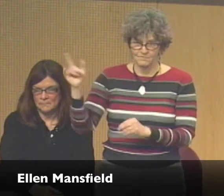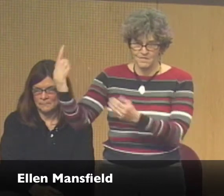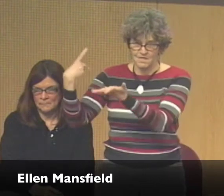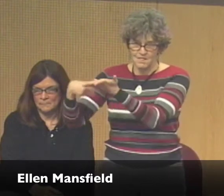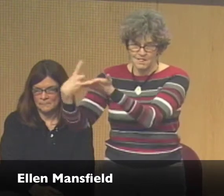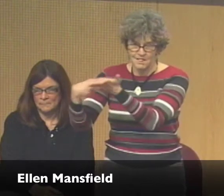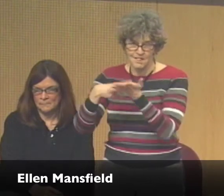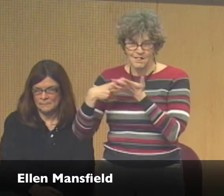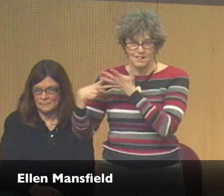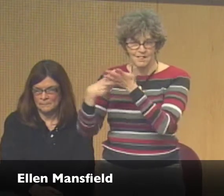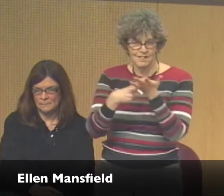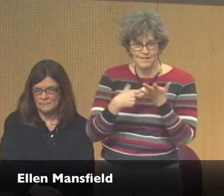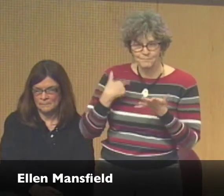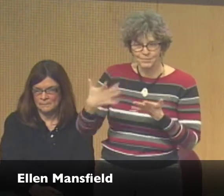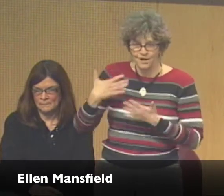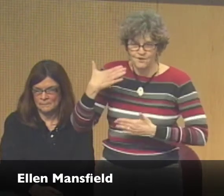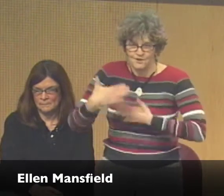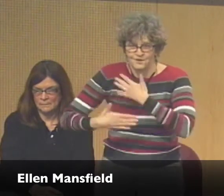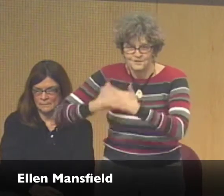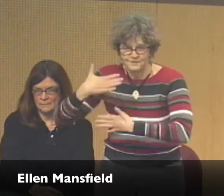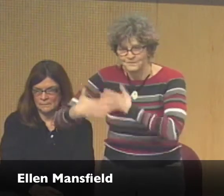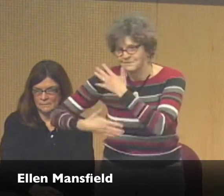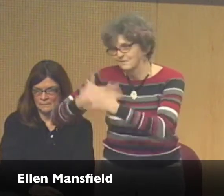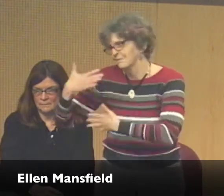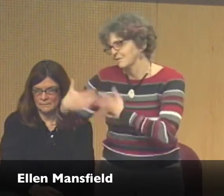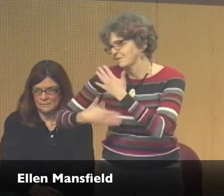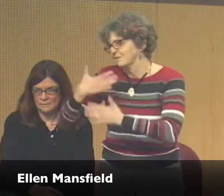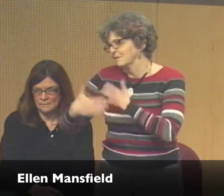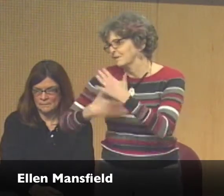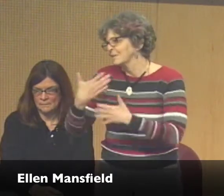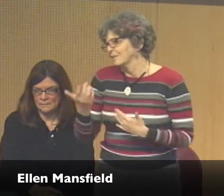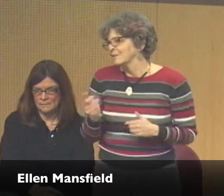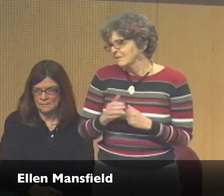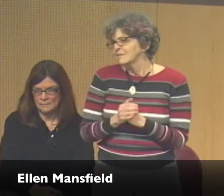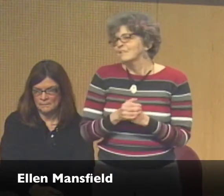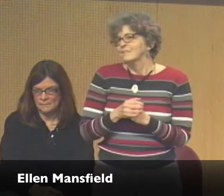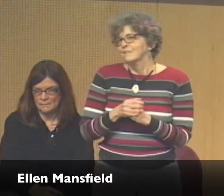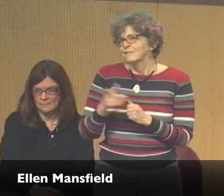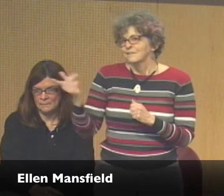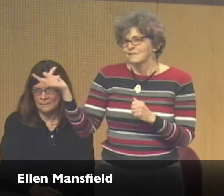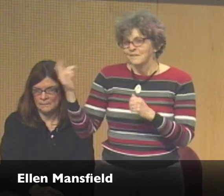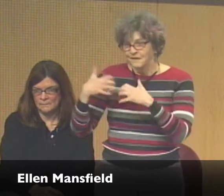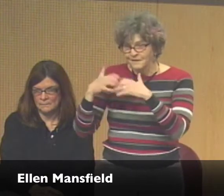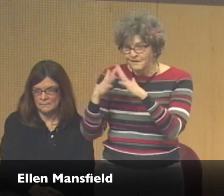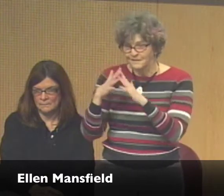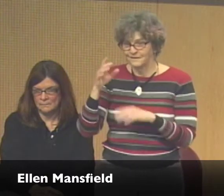to Maryland in 1995. around that time is when I started to get the motivation and the momentum going.